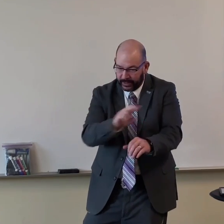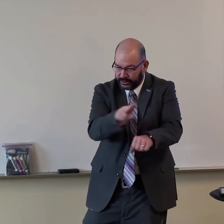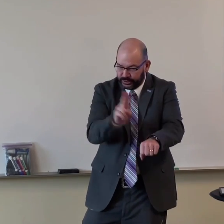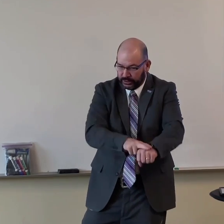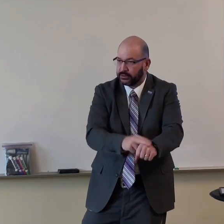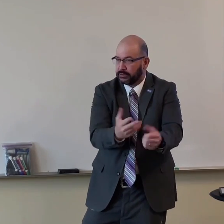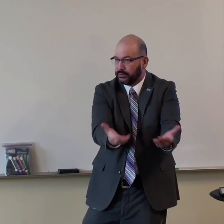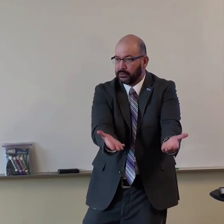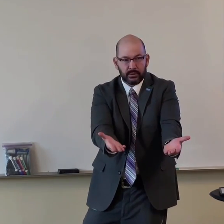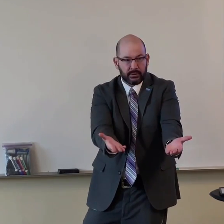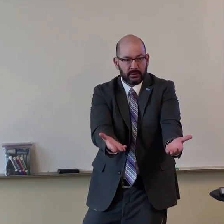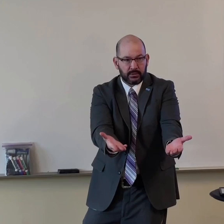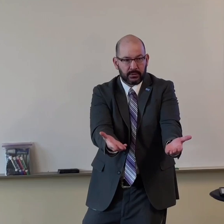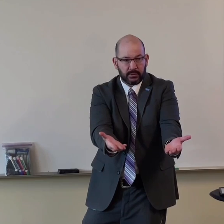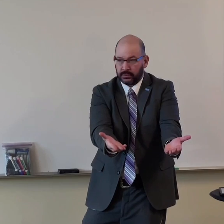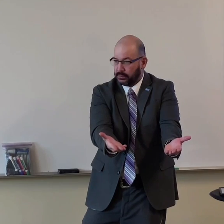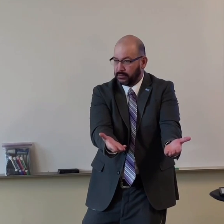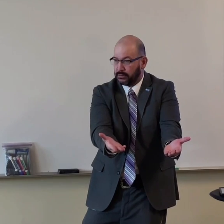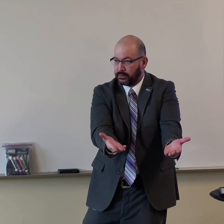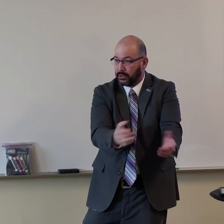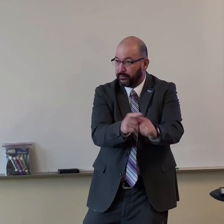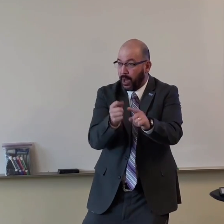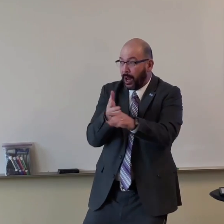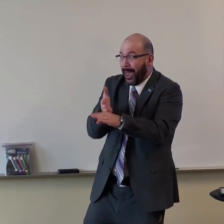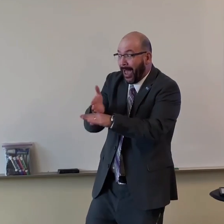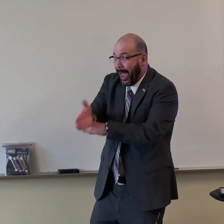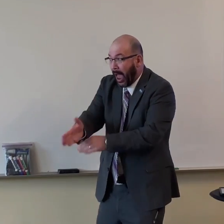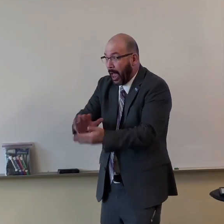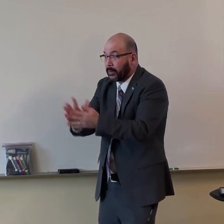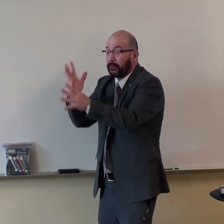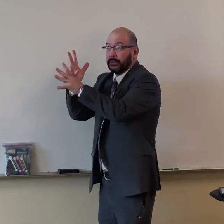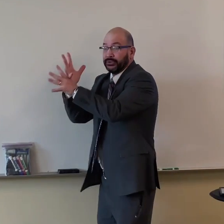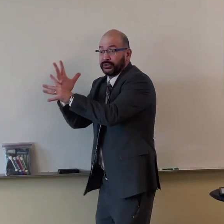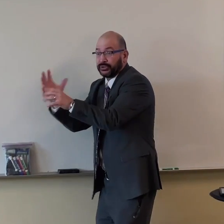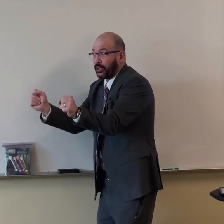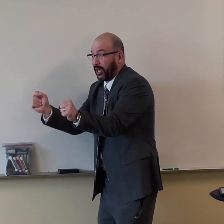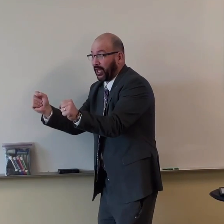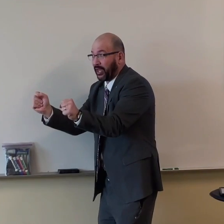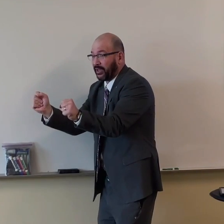outside that nation. After we became saved,